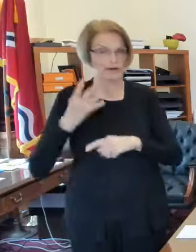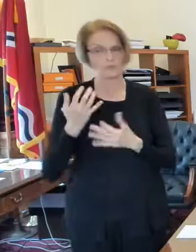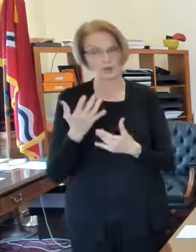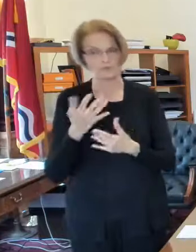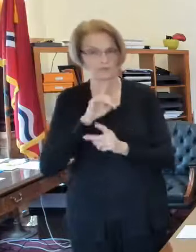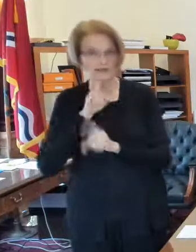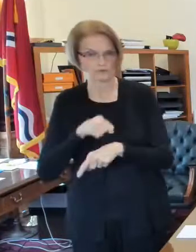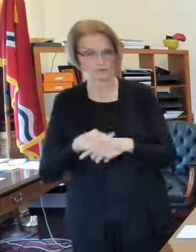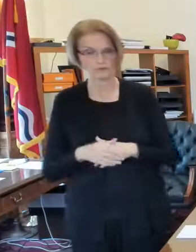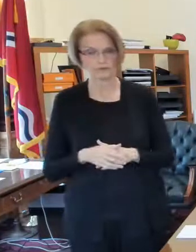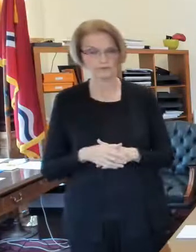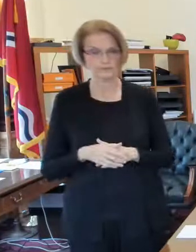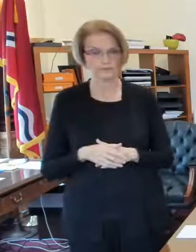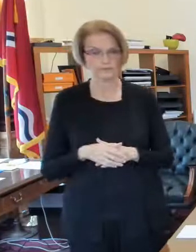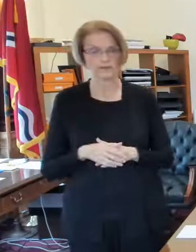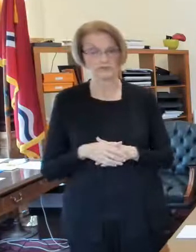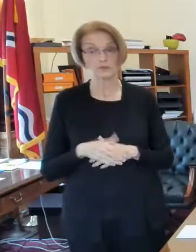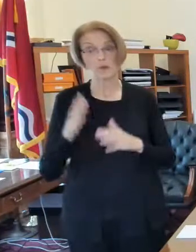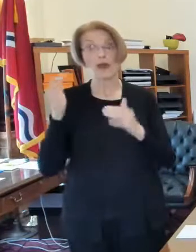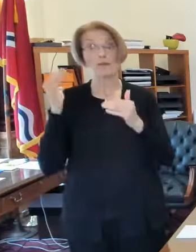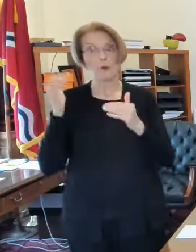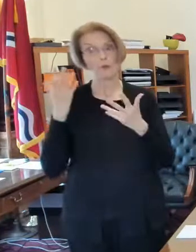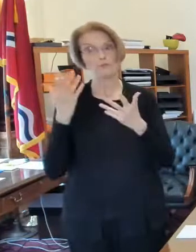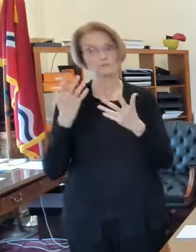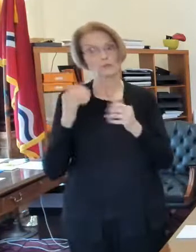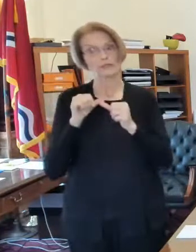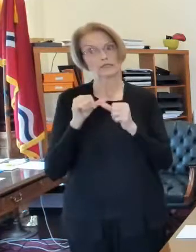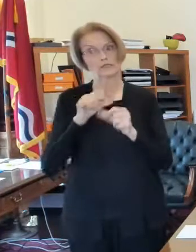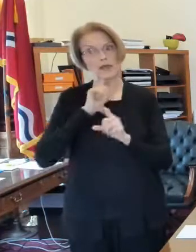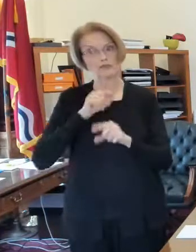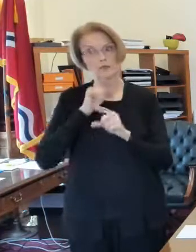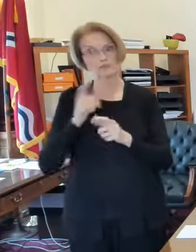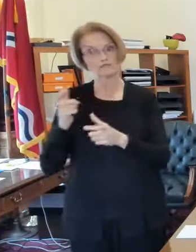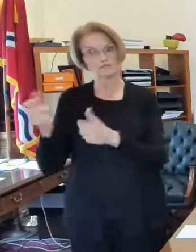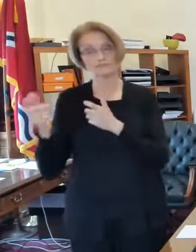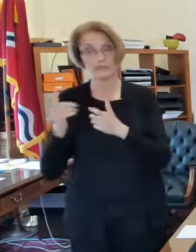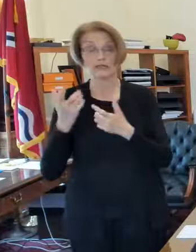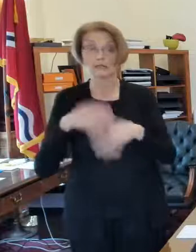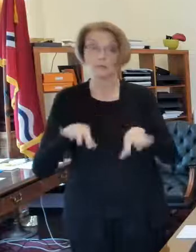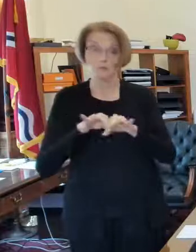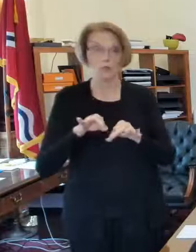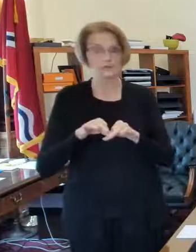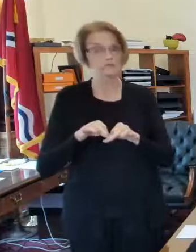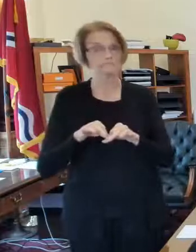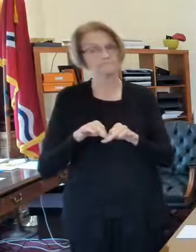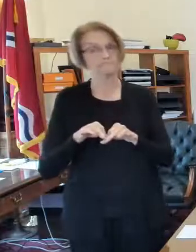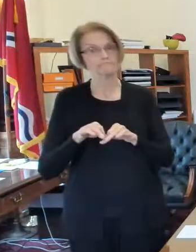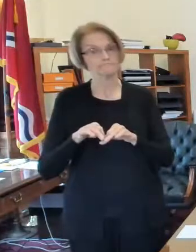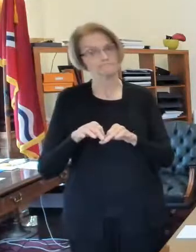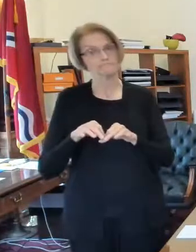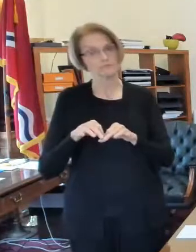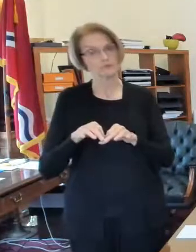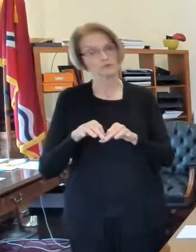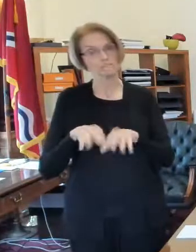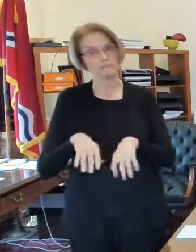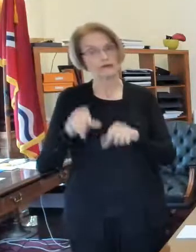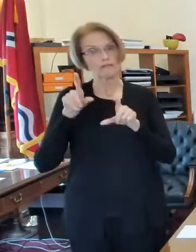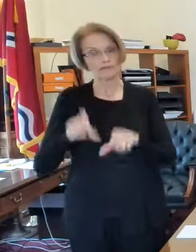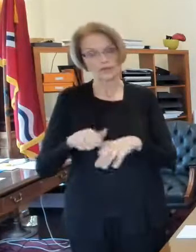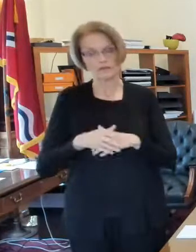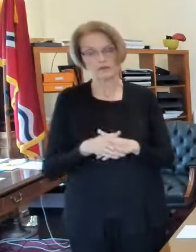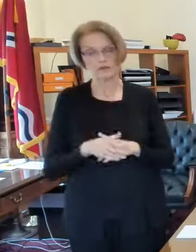will hold up because very important to get tested we know that we have on the horizon